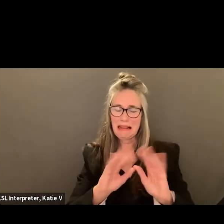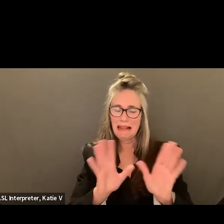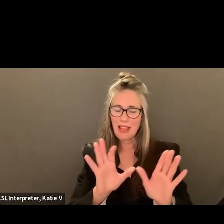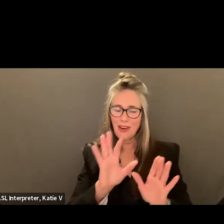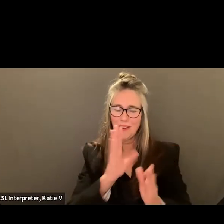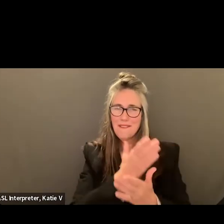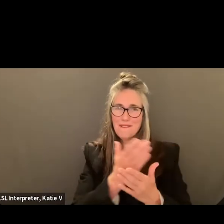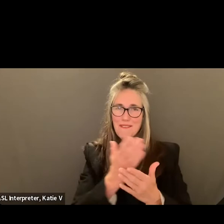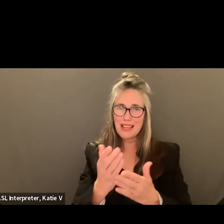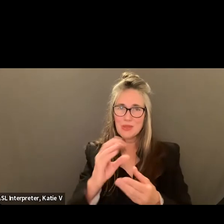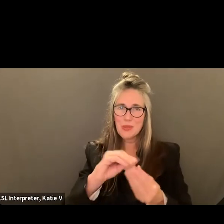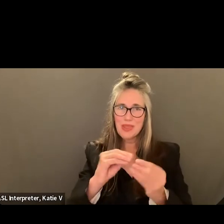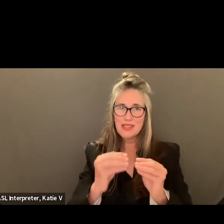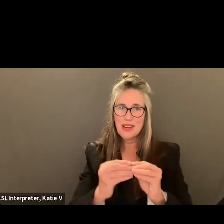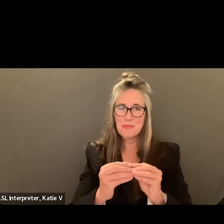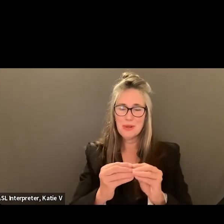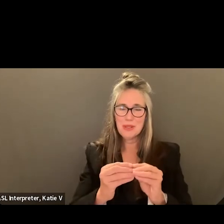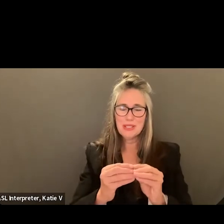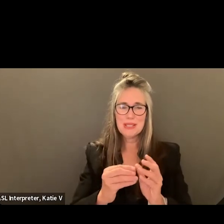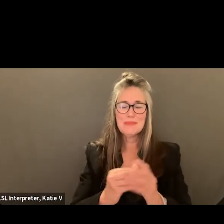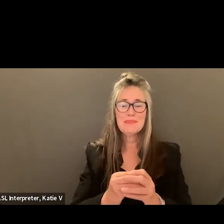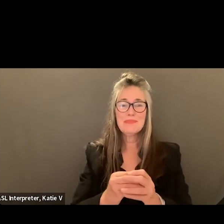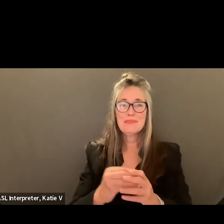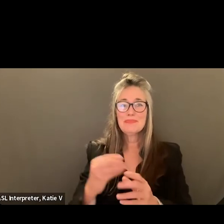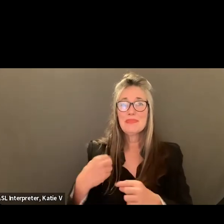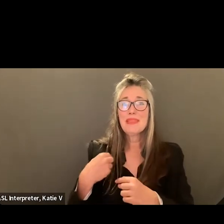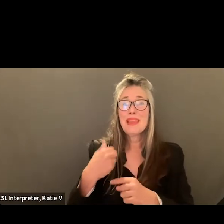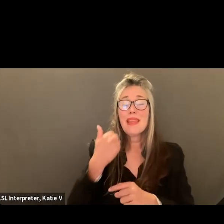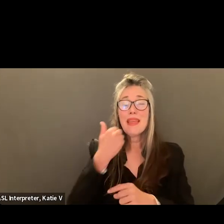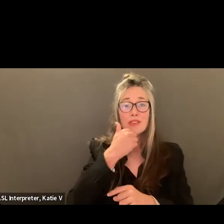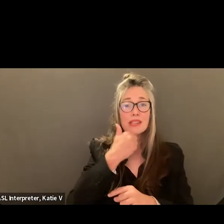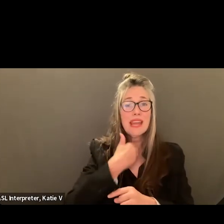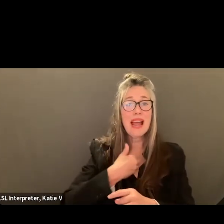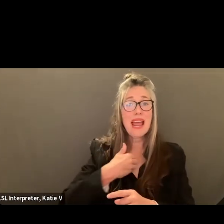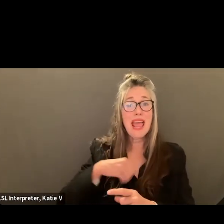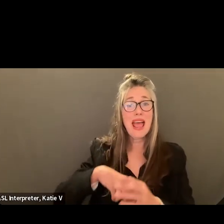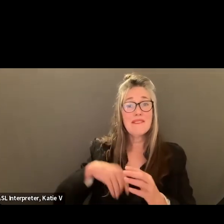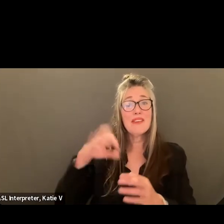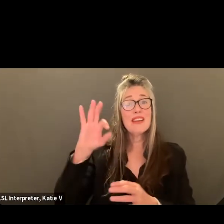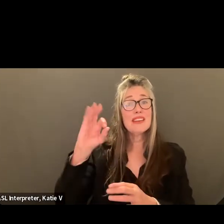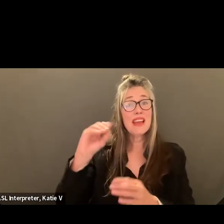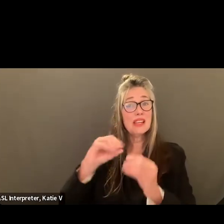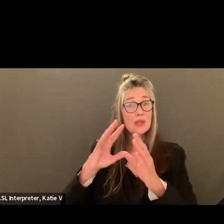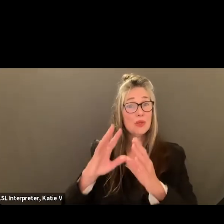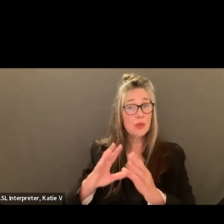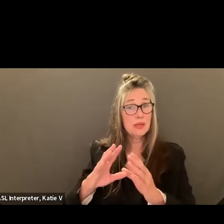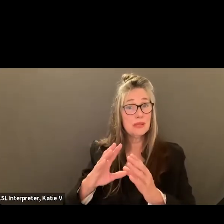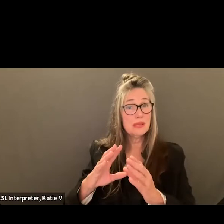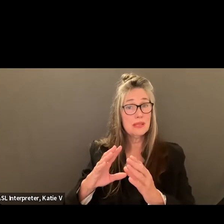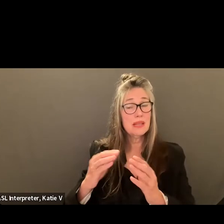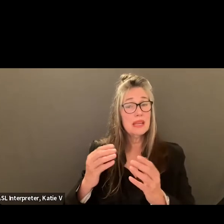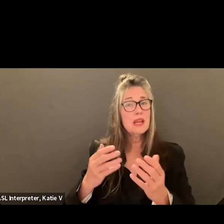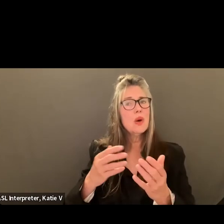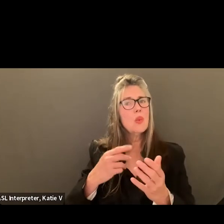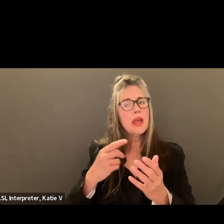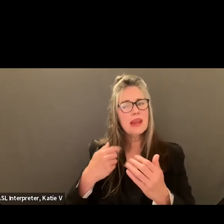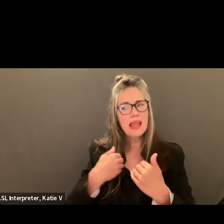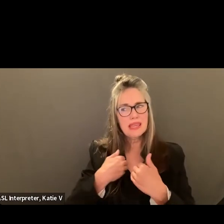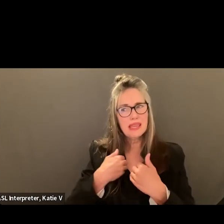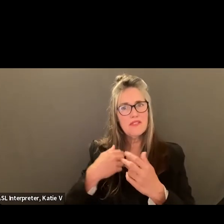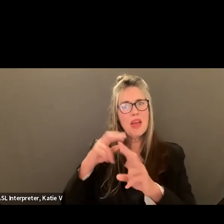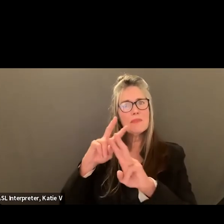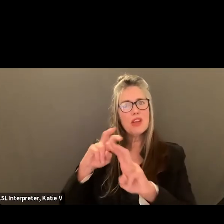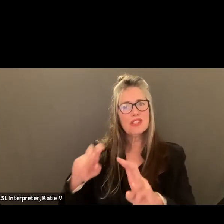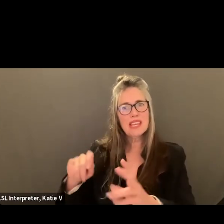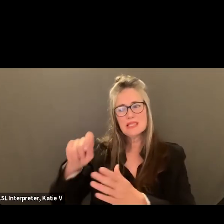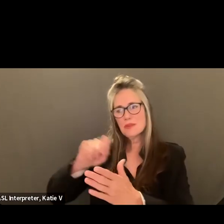I currently have up to 90 students a day and when I'm grading an assessment that I want to read in depth and provide feedback